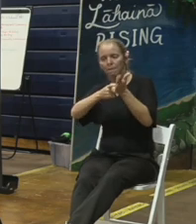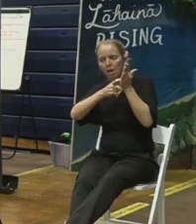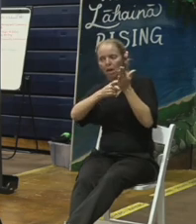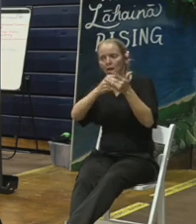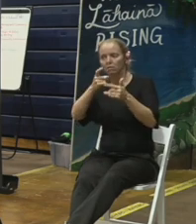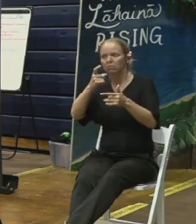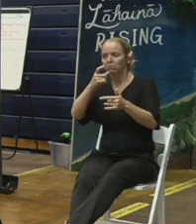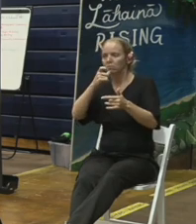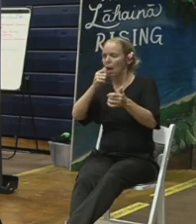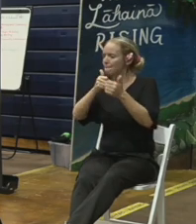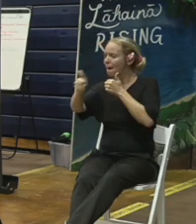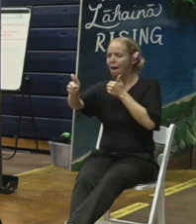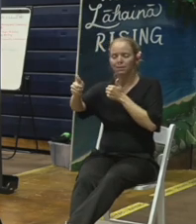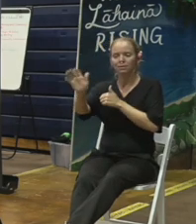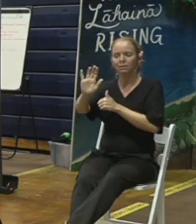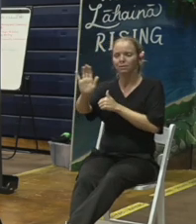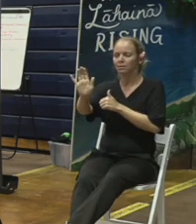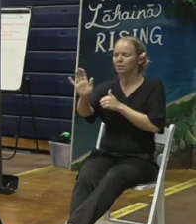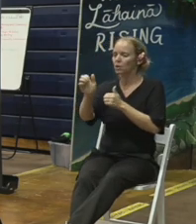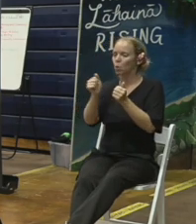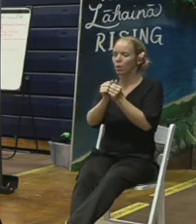passed without the proper